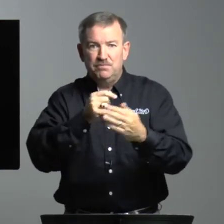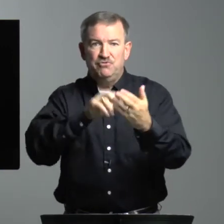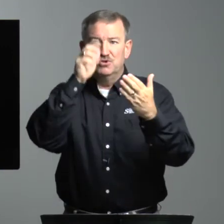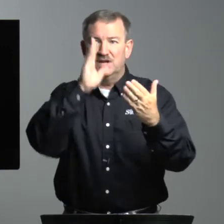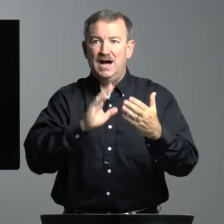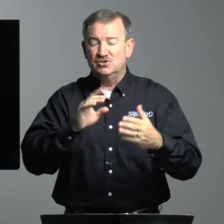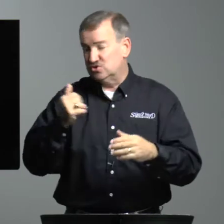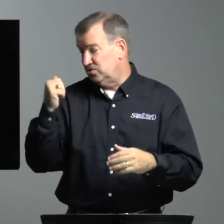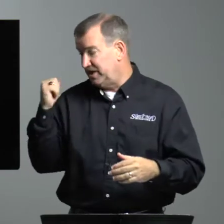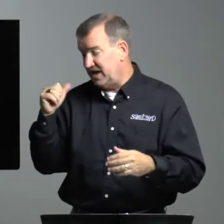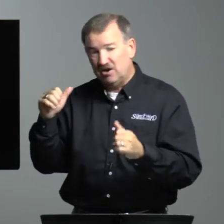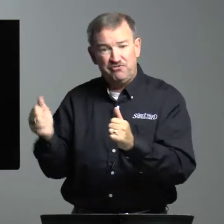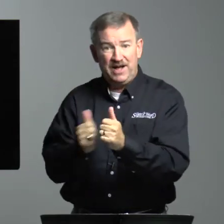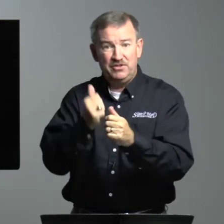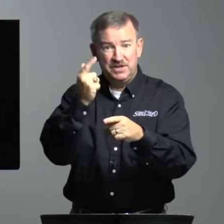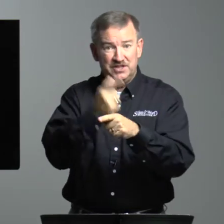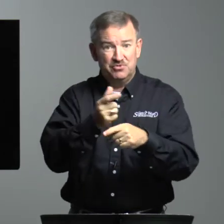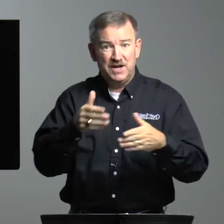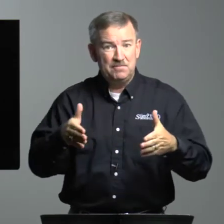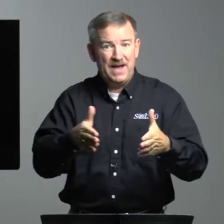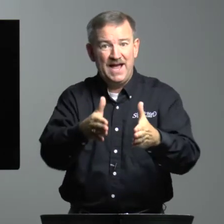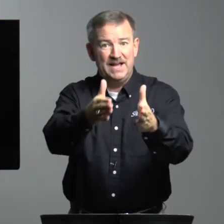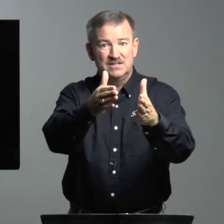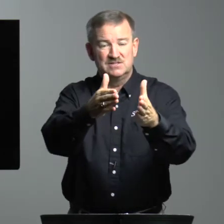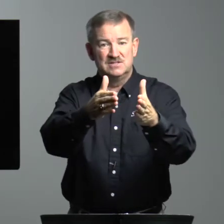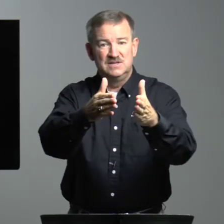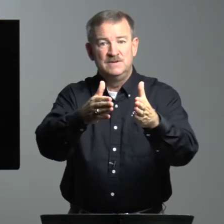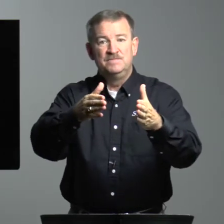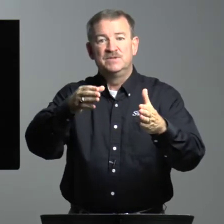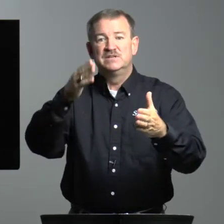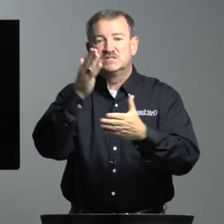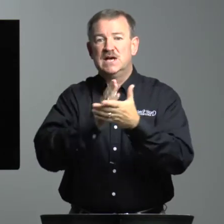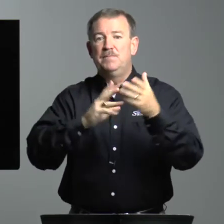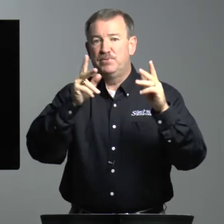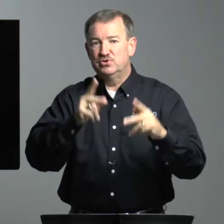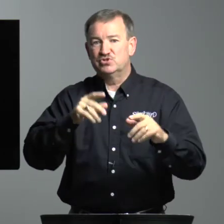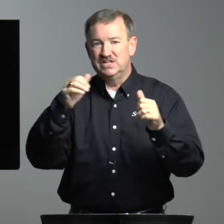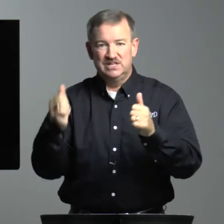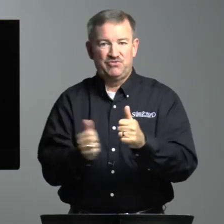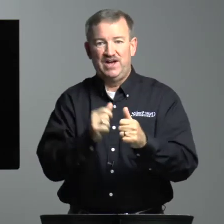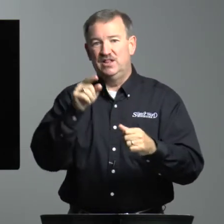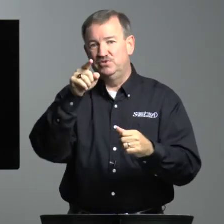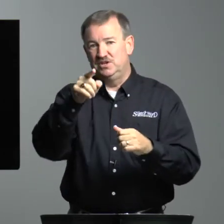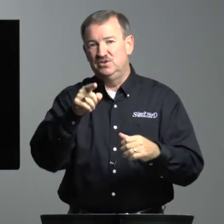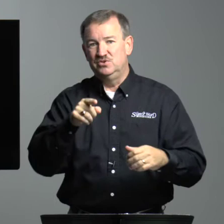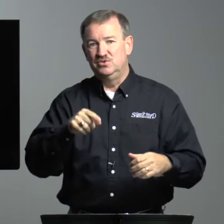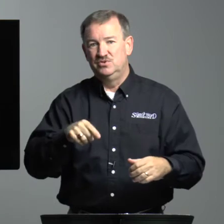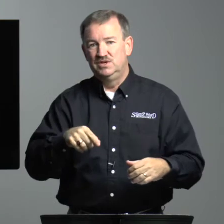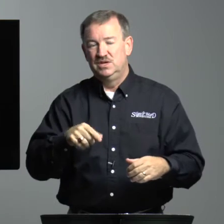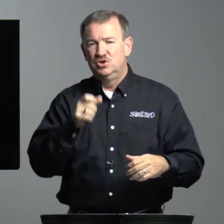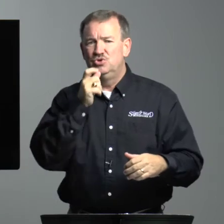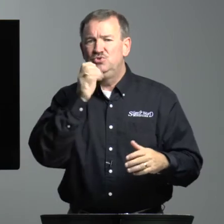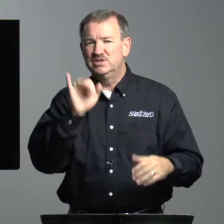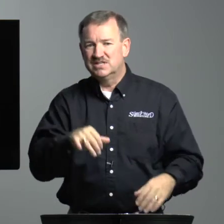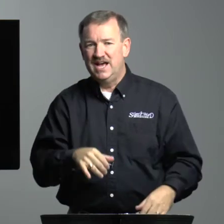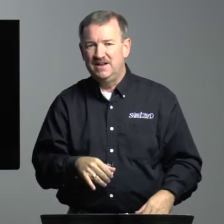before God so they are following in the right paths. Some person is following you. Who is that?